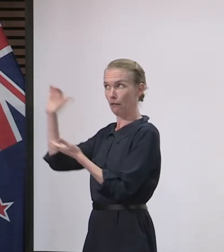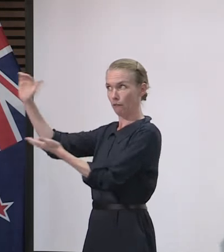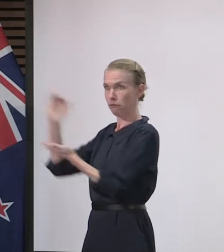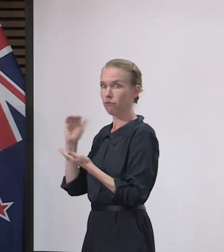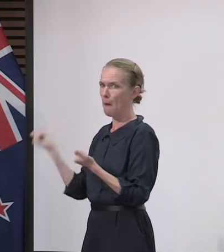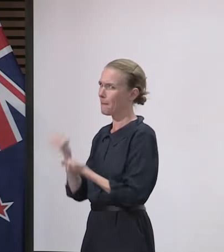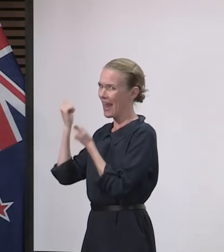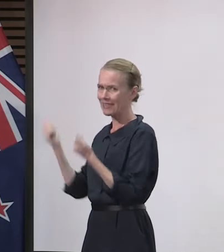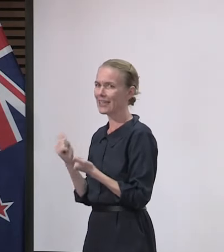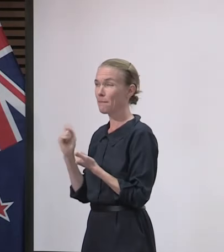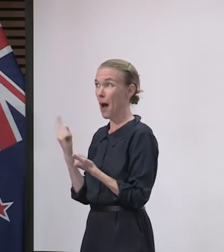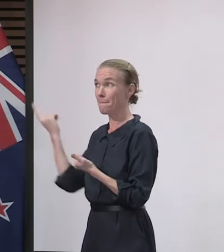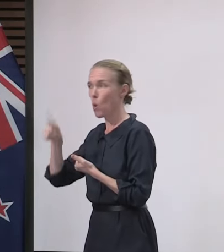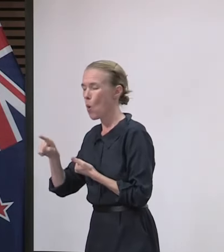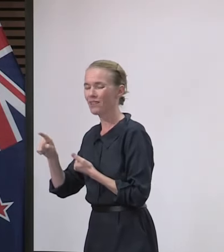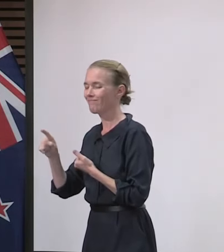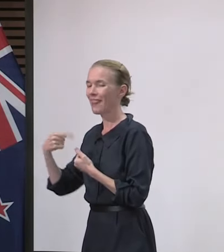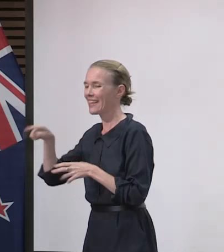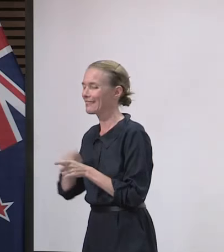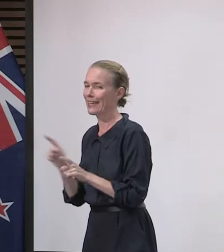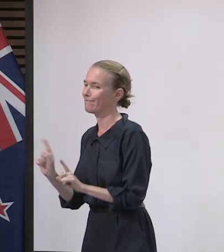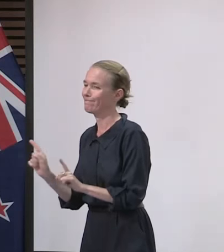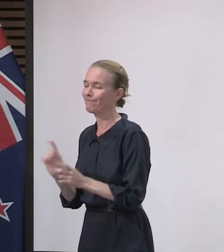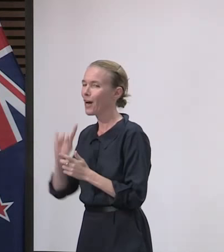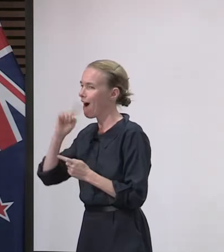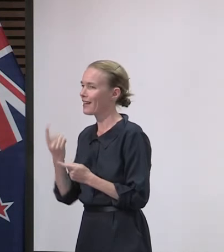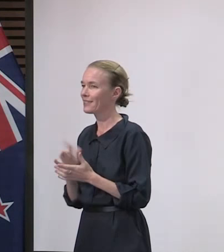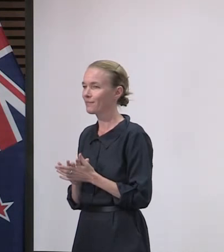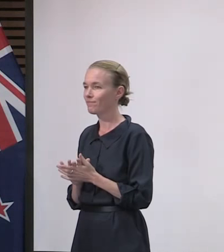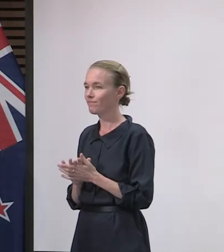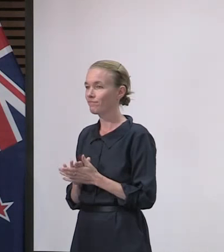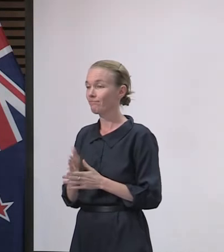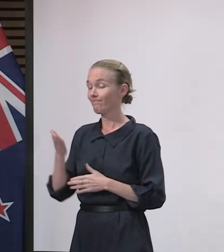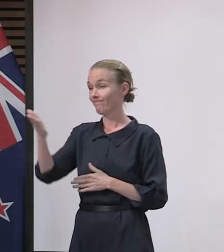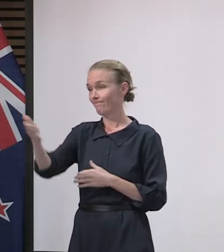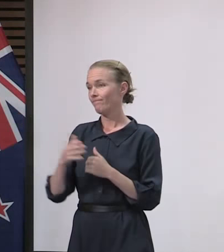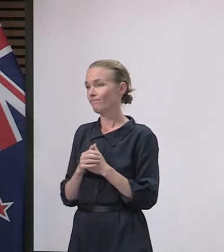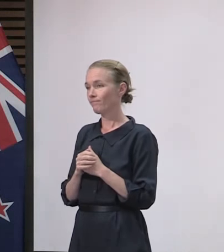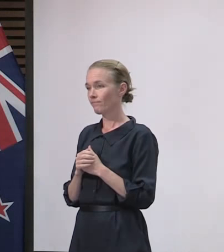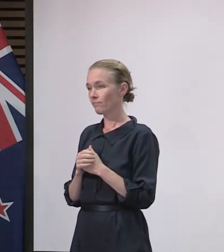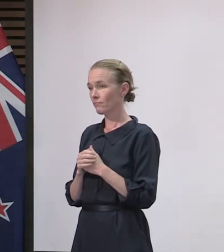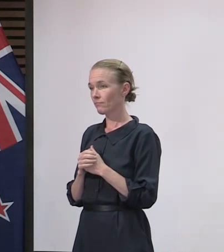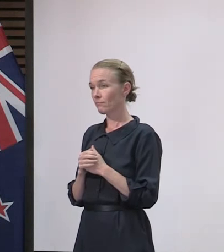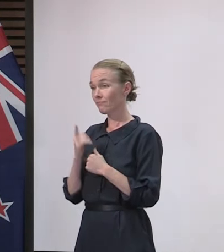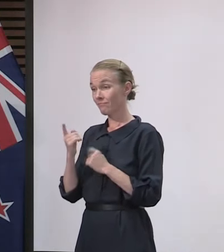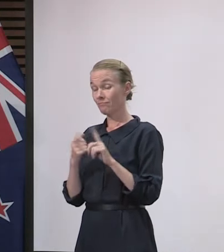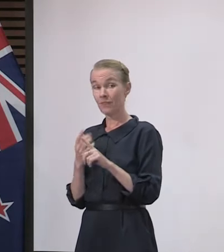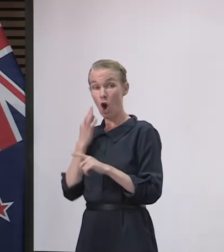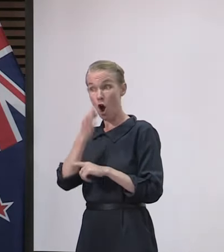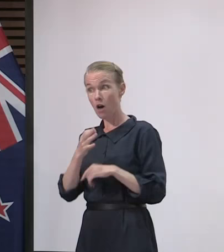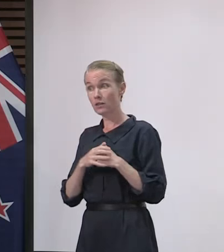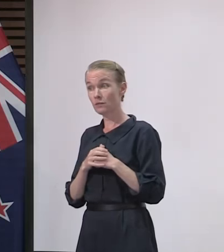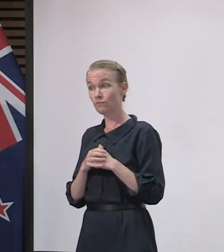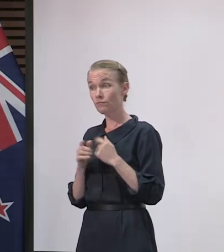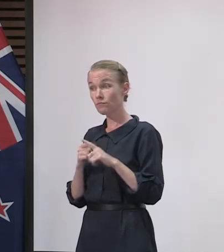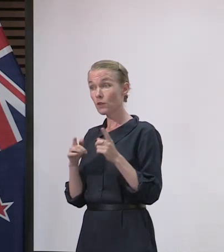the season. Any final questions? A question from a colleague. At what point do you think it could be safe for non-New Zealand passport holders to travel here for that exception to be made?